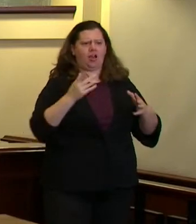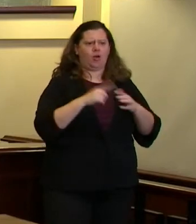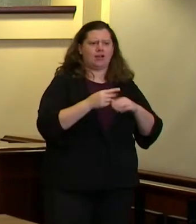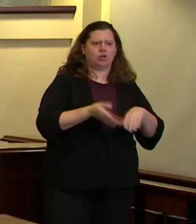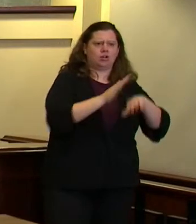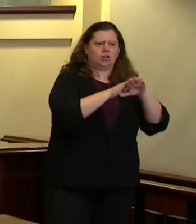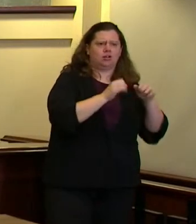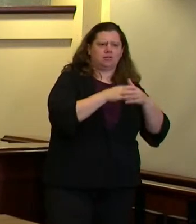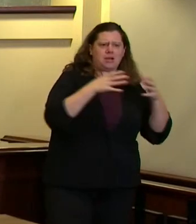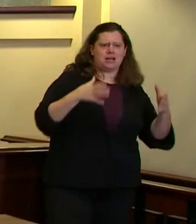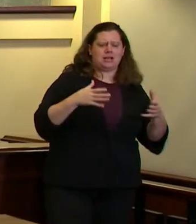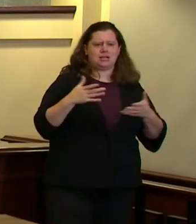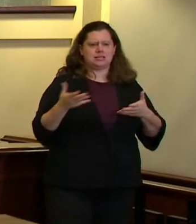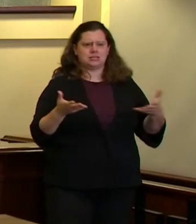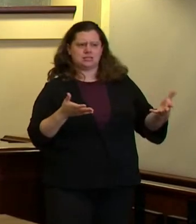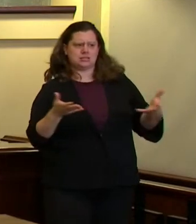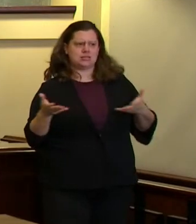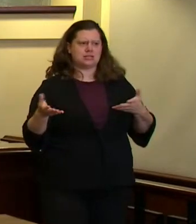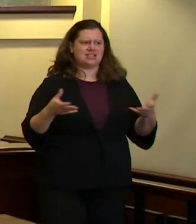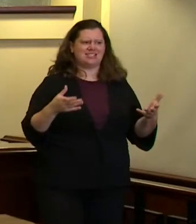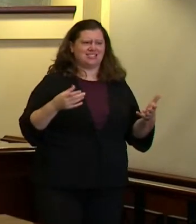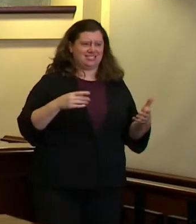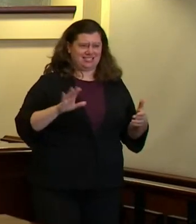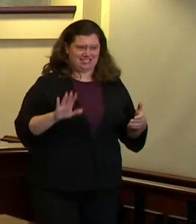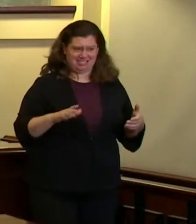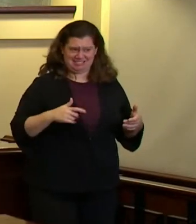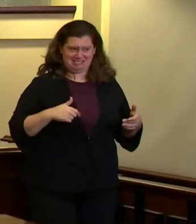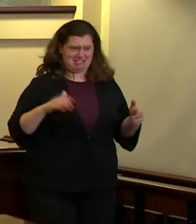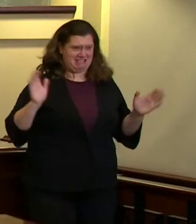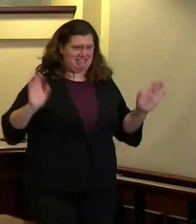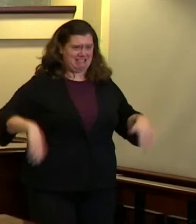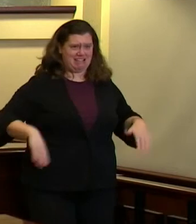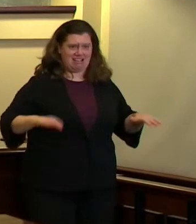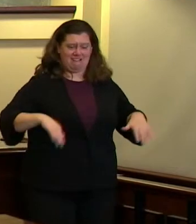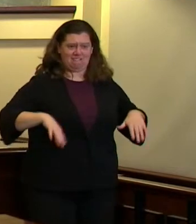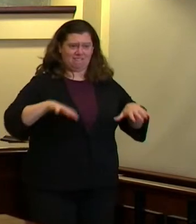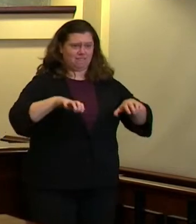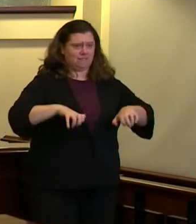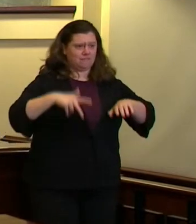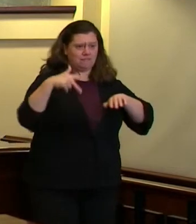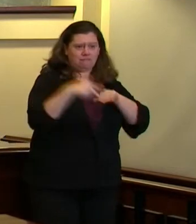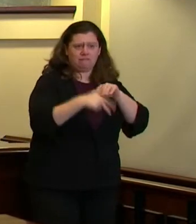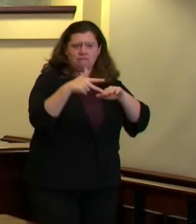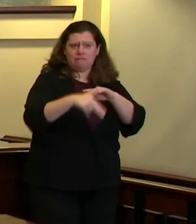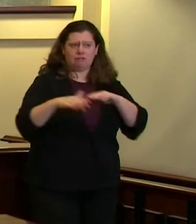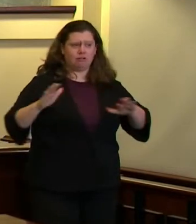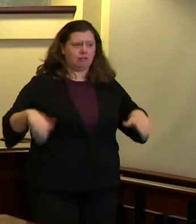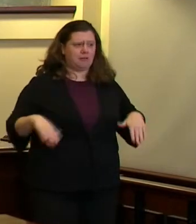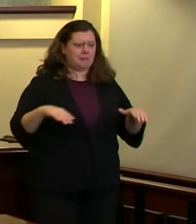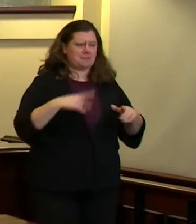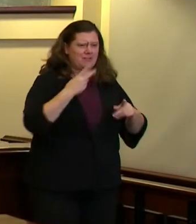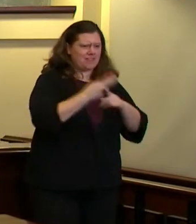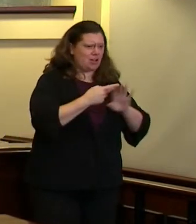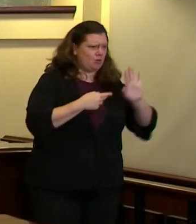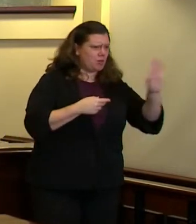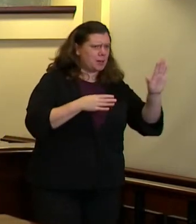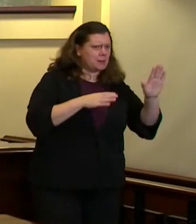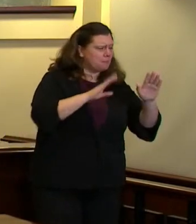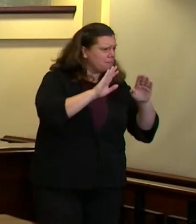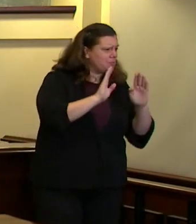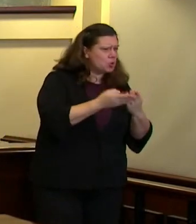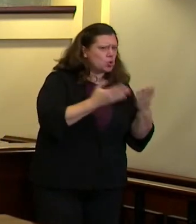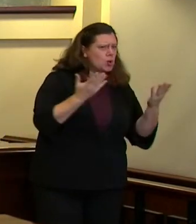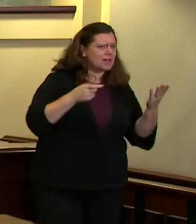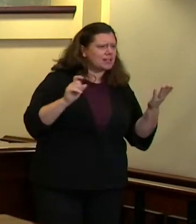stop and take a look at how does a change for example in one bureau's budget impact the operational needs